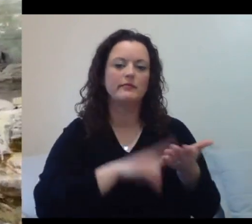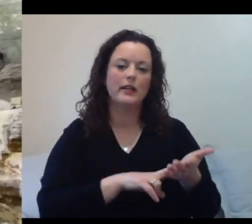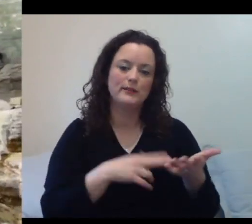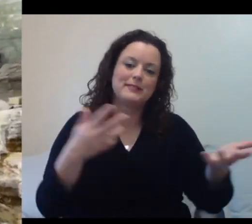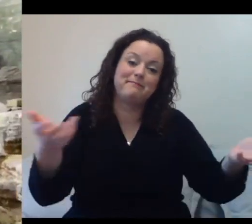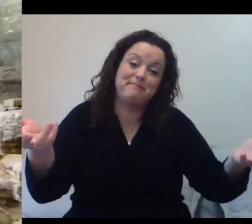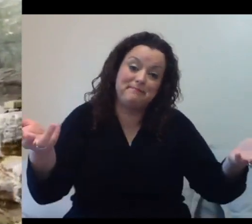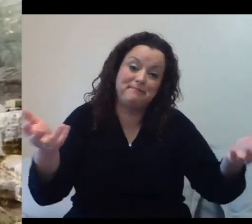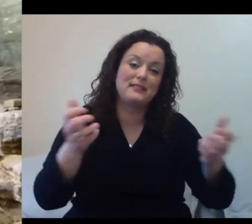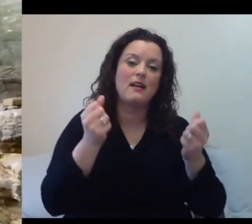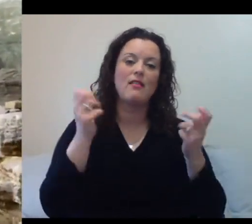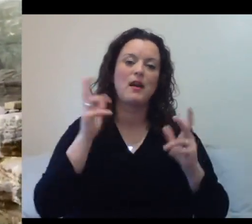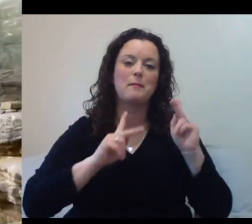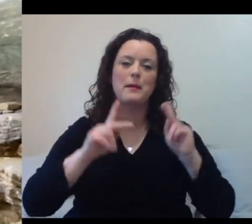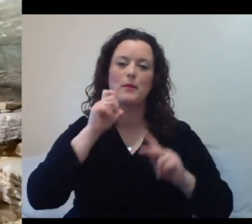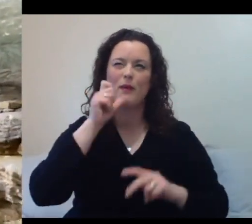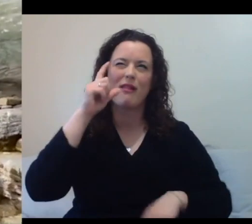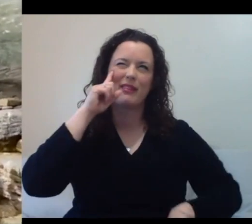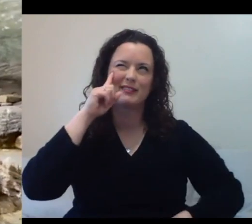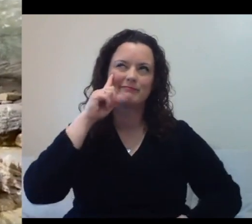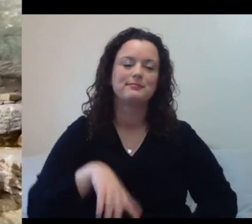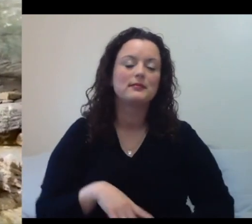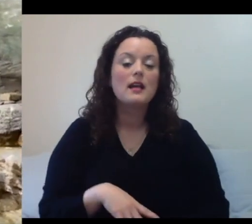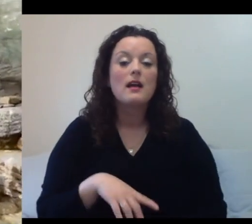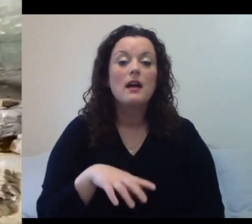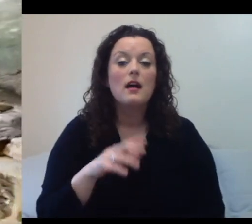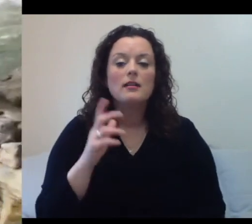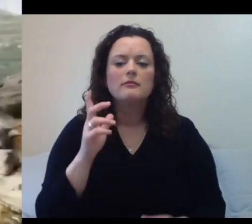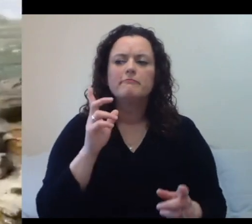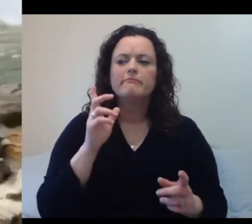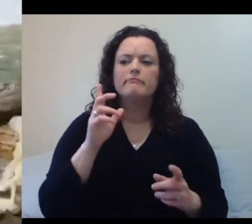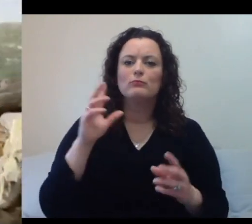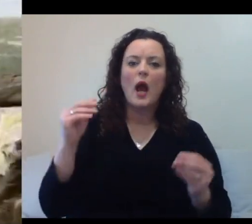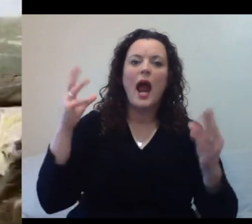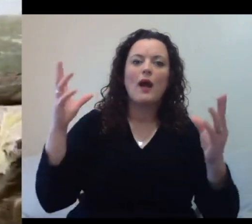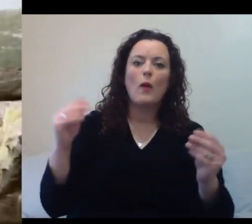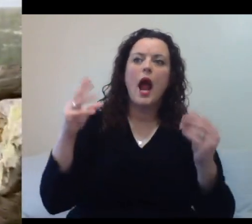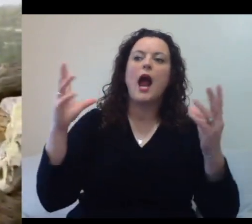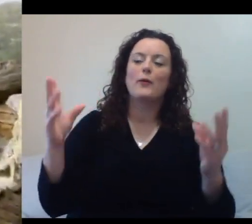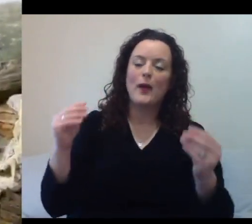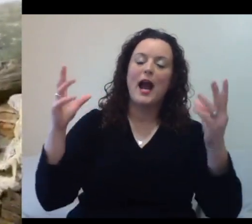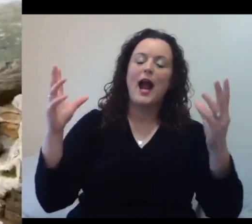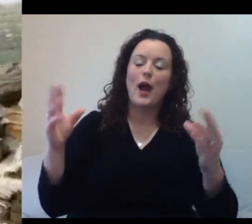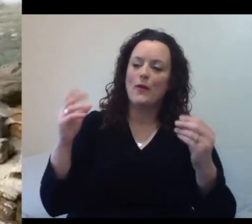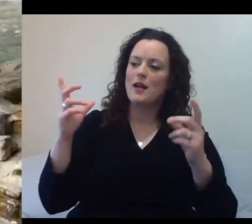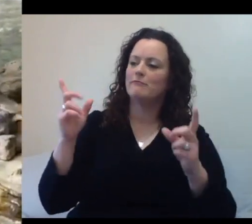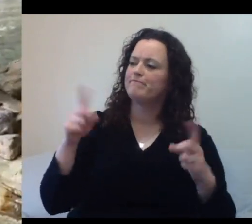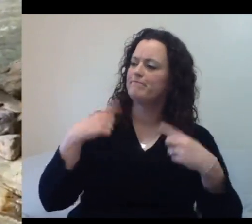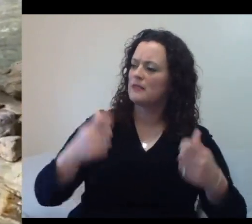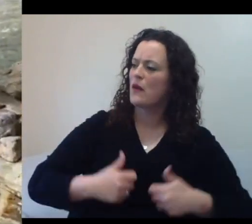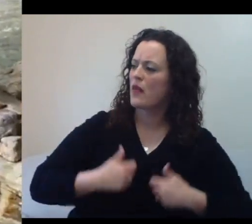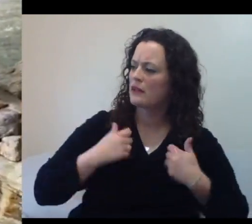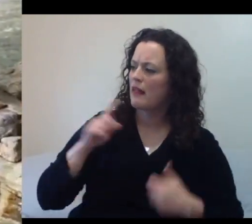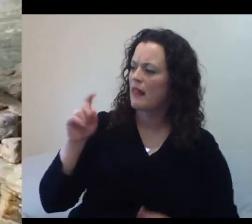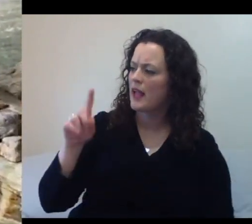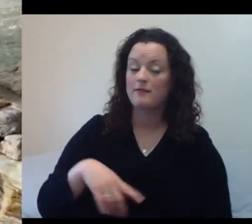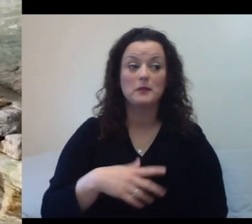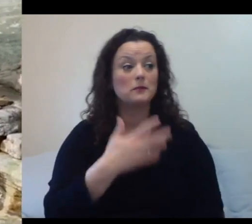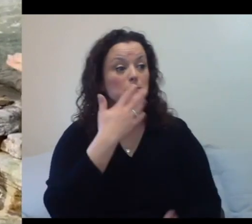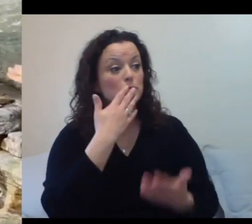How long do they live? How long do they live? That's a great question. That's going to depend on the species. So king penguins can go up